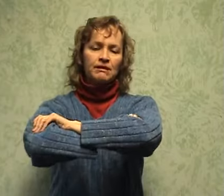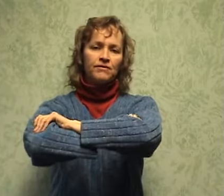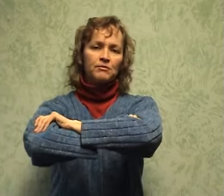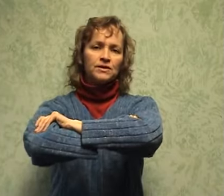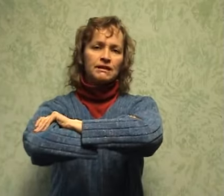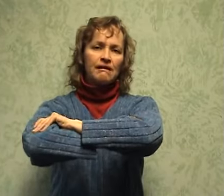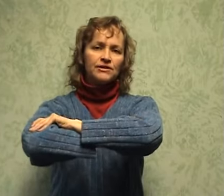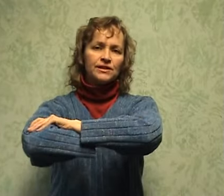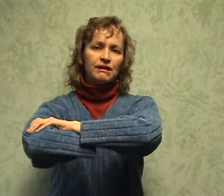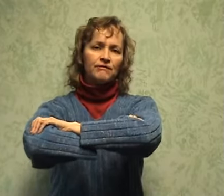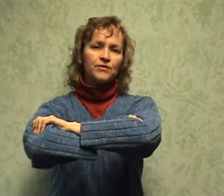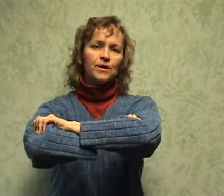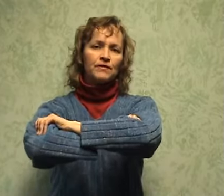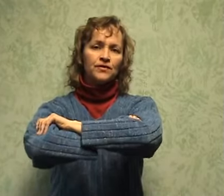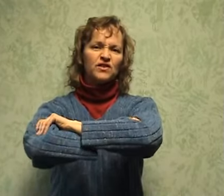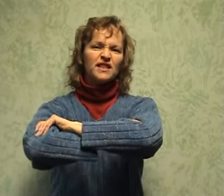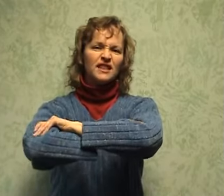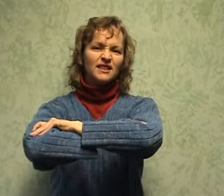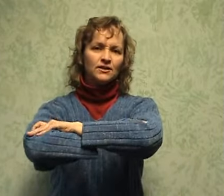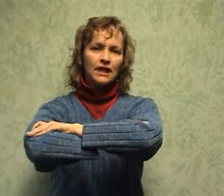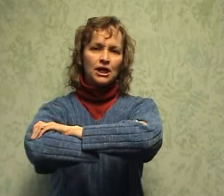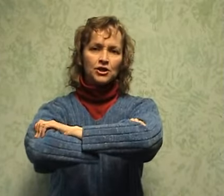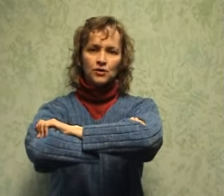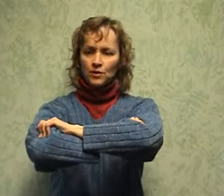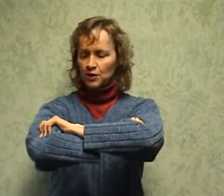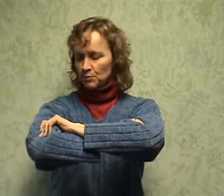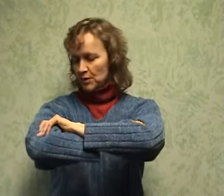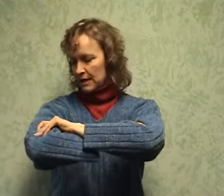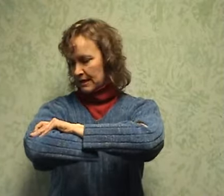definitely massage enough to where it feels a little tender while you're breathing.